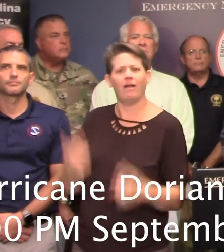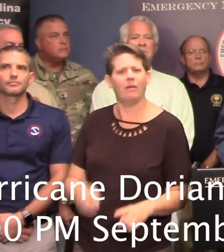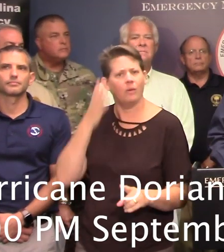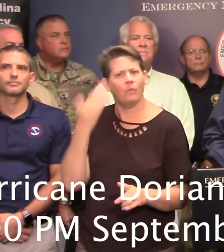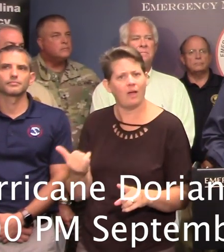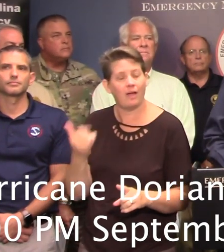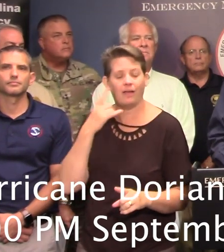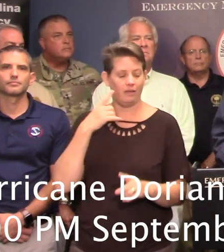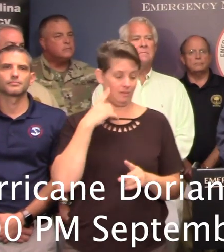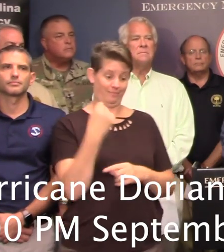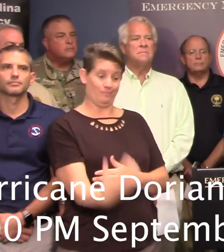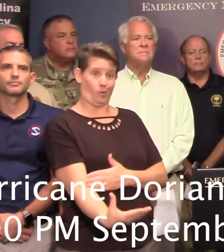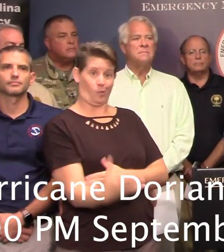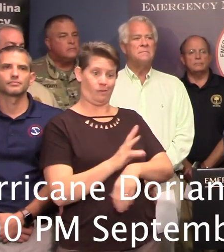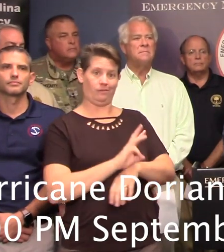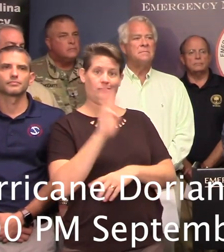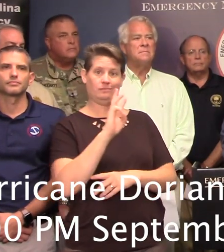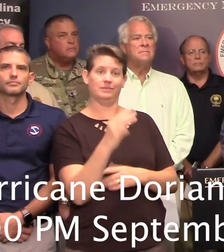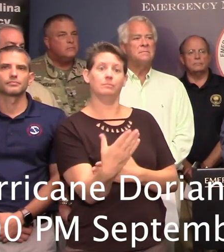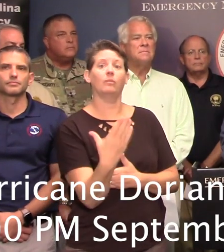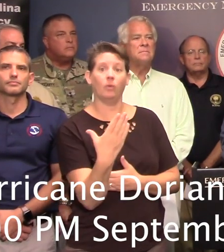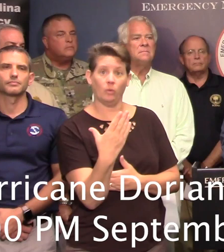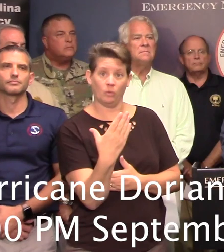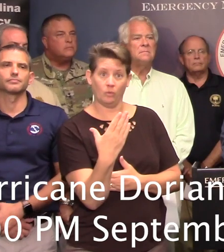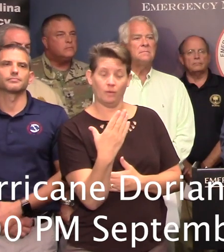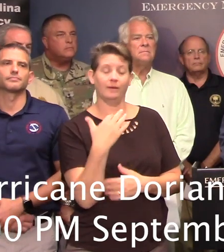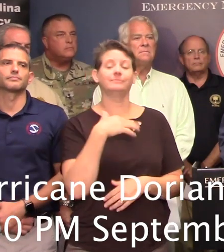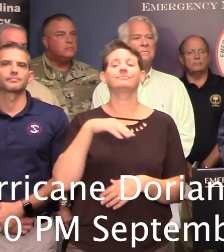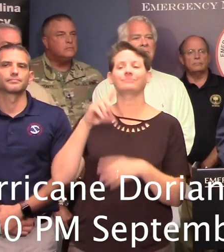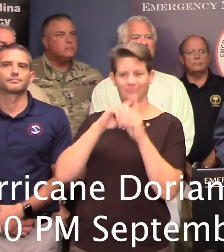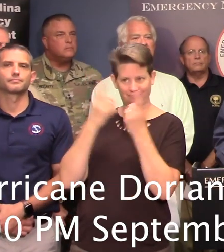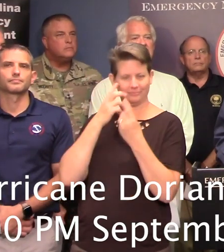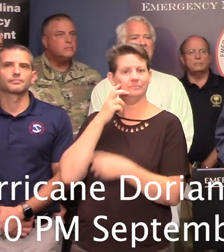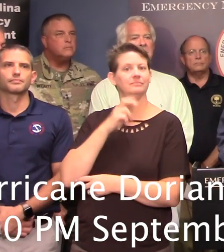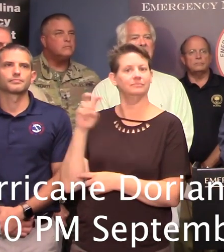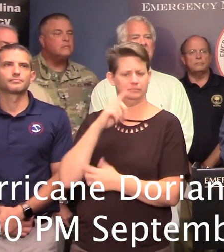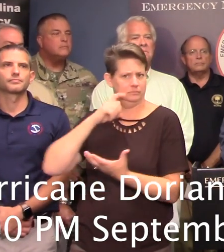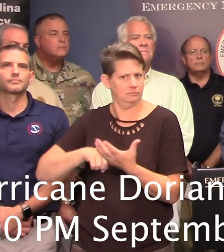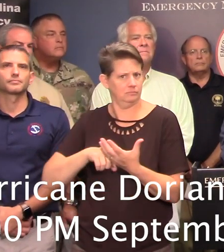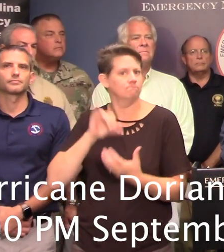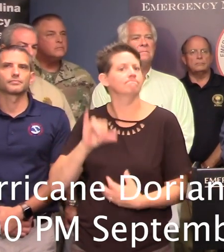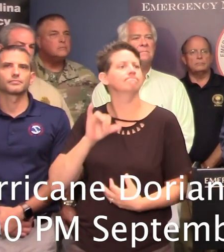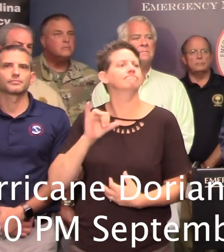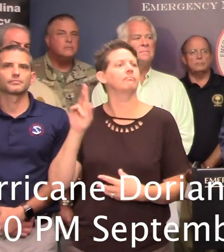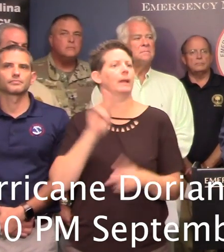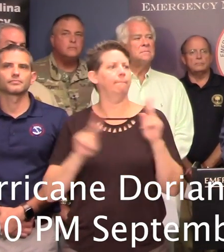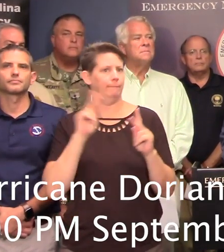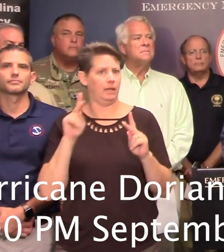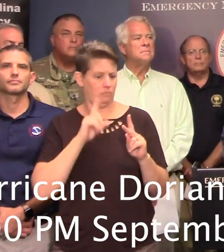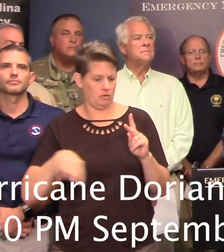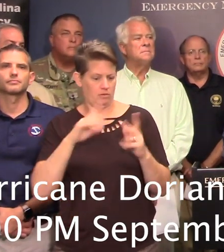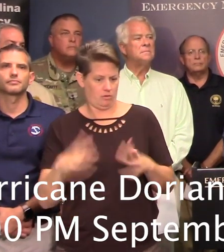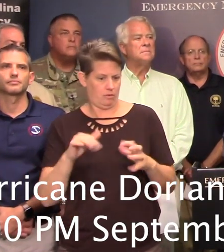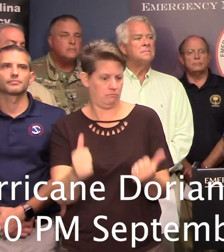started at about 6 o'clock this morning. The Department of Transportation began noticing a dramatic increase in the volume of